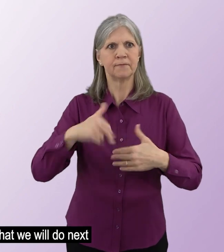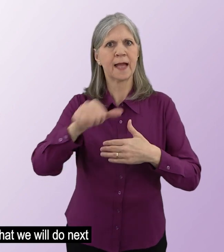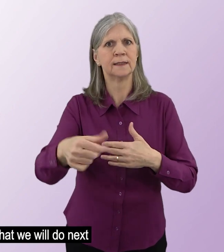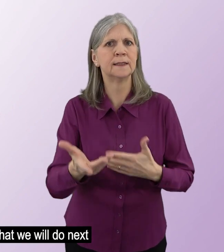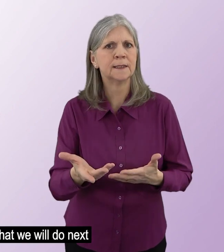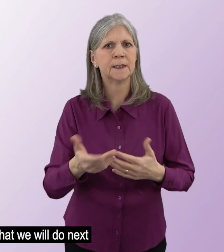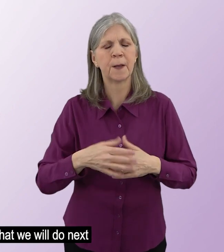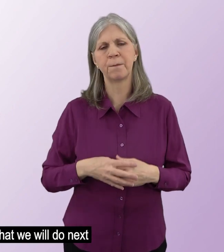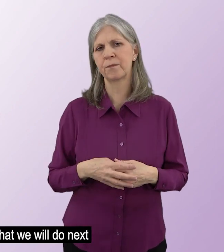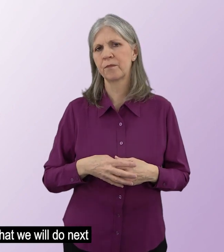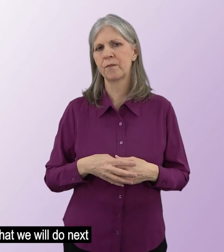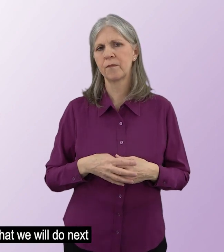What we will do next.